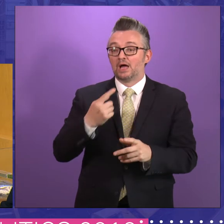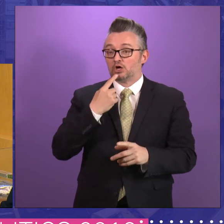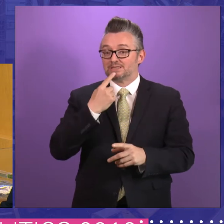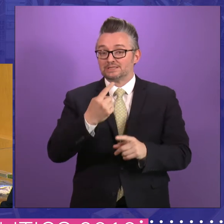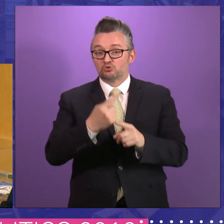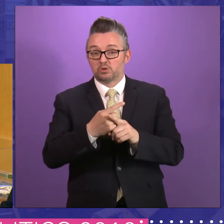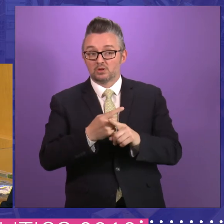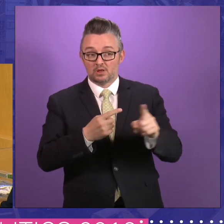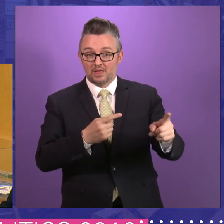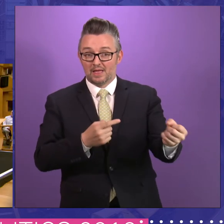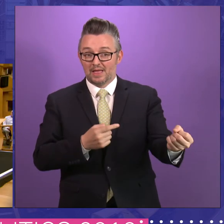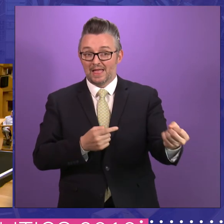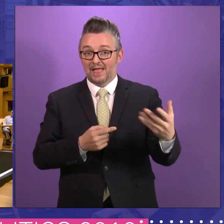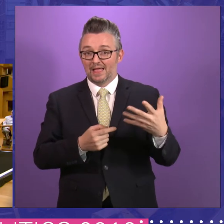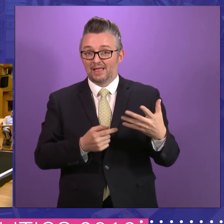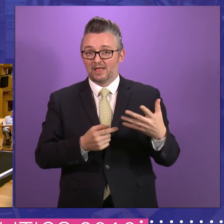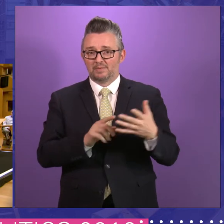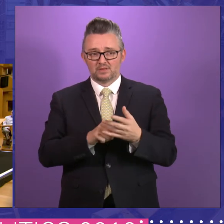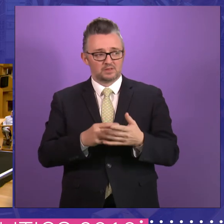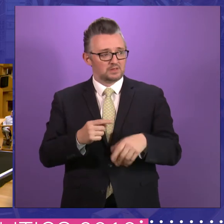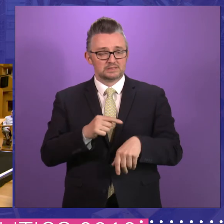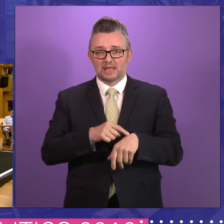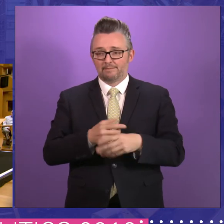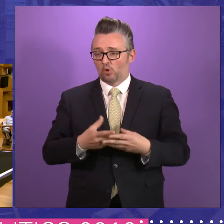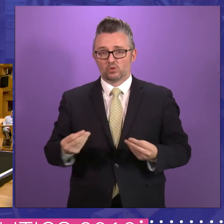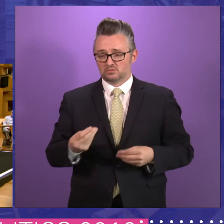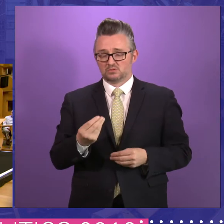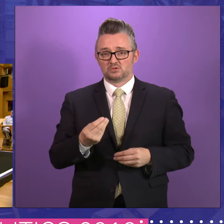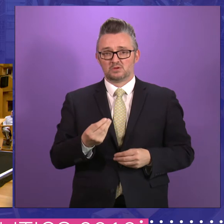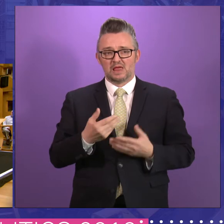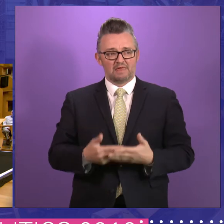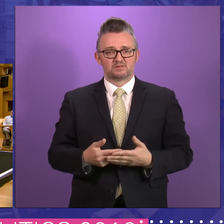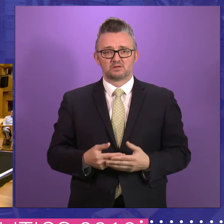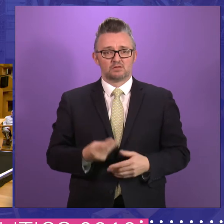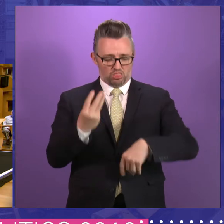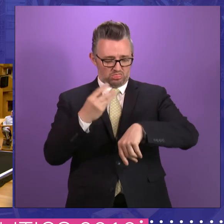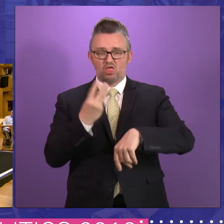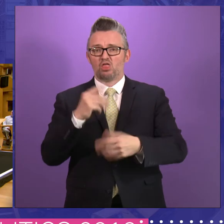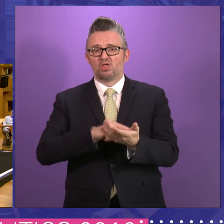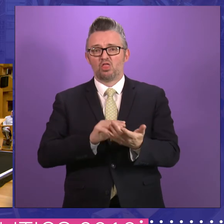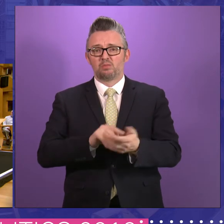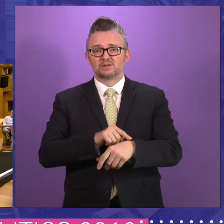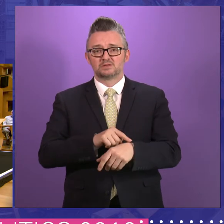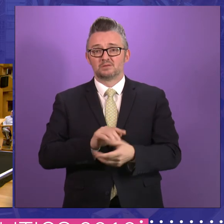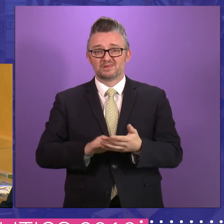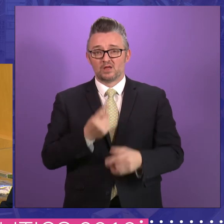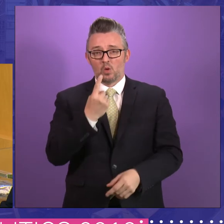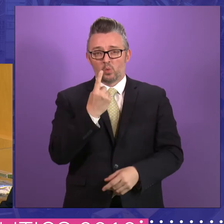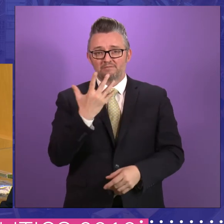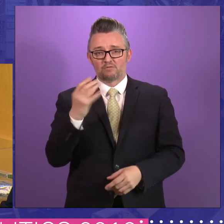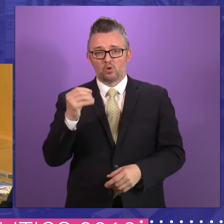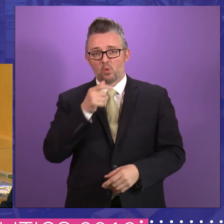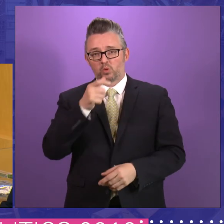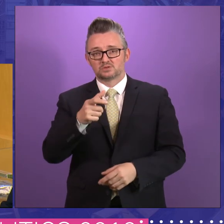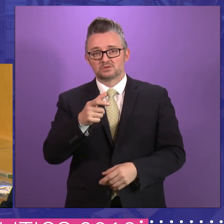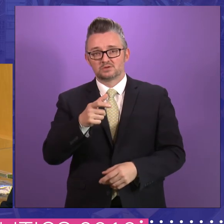MSP's contribution, that's a third of your time gone. Um, and you're left with three minutes, which is 150 words. Well,